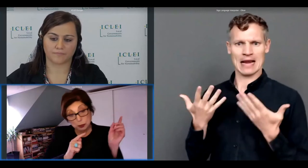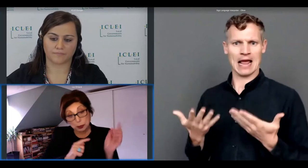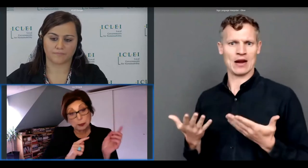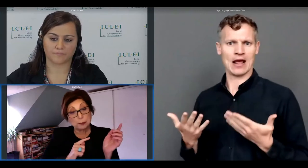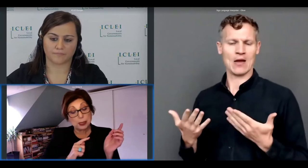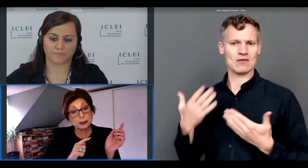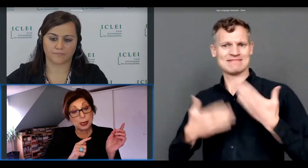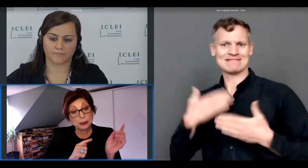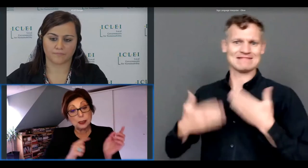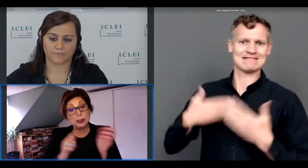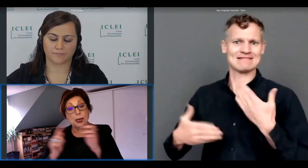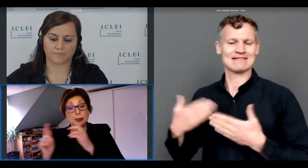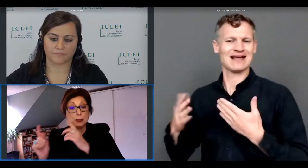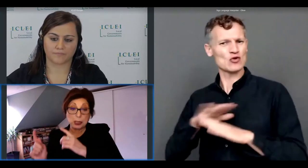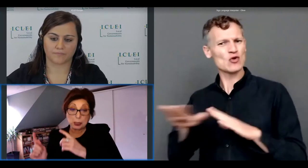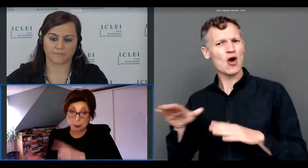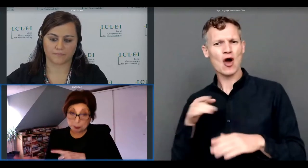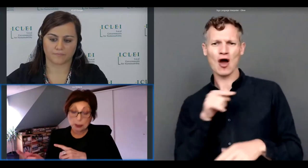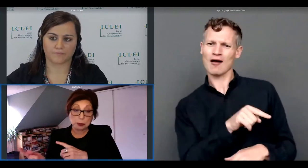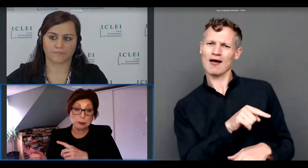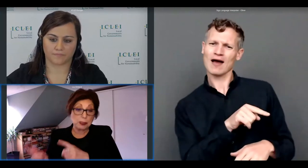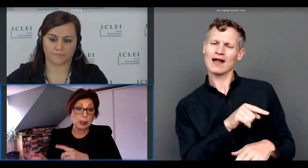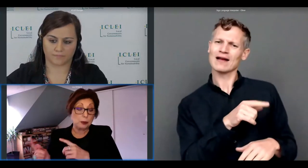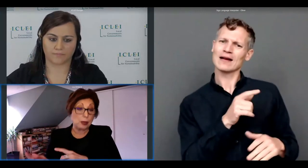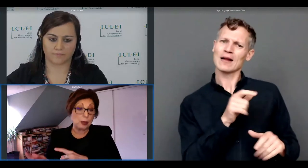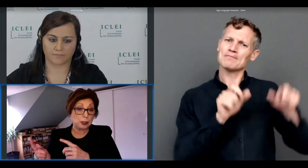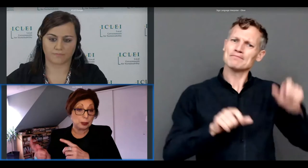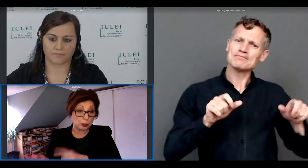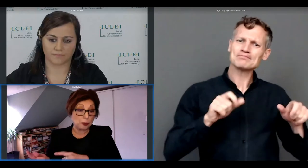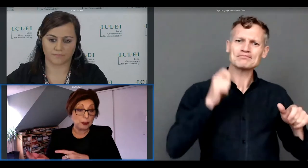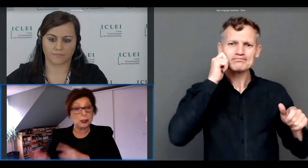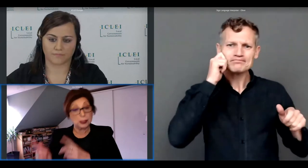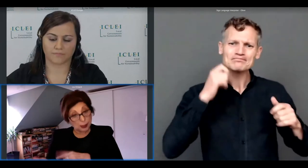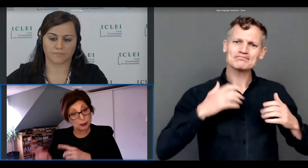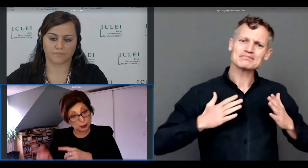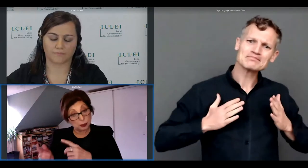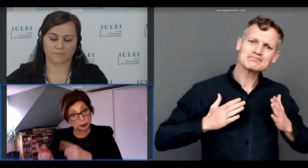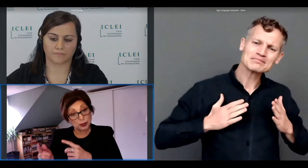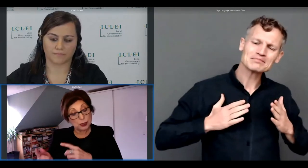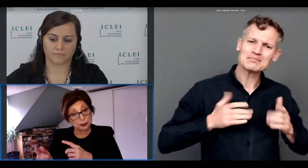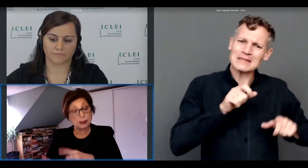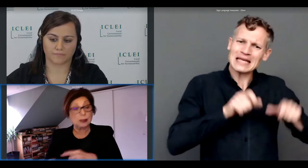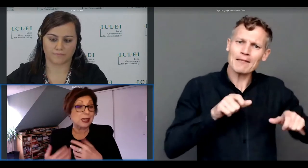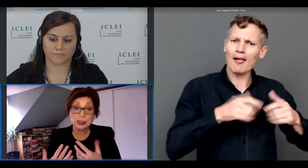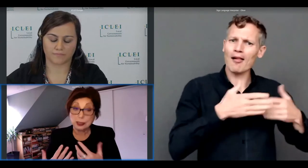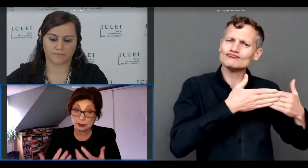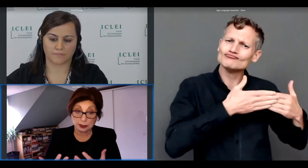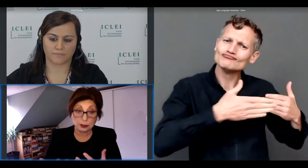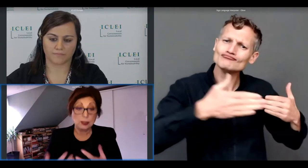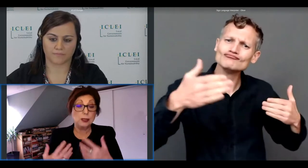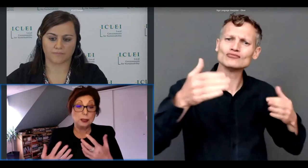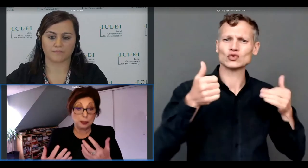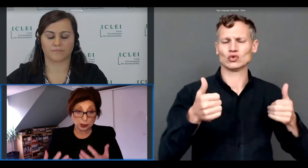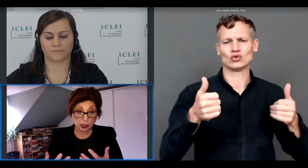was a problem back then and it's become a bigger problem now after covet and and and covenanting has highlighted